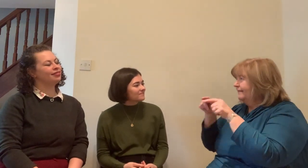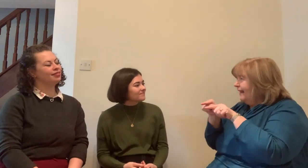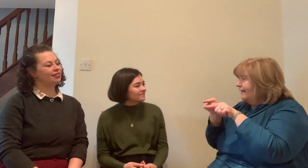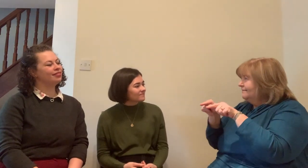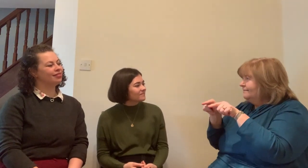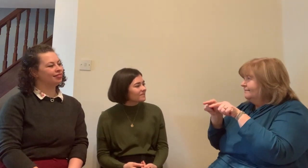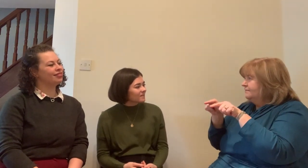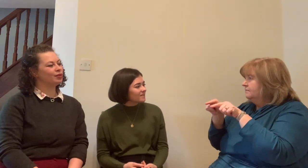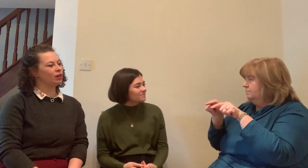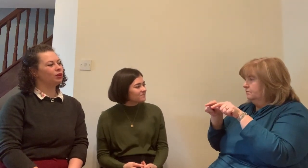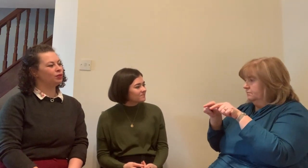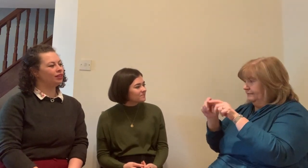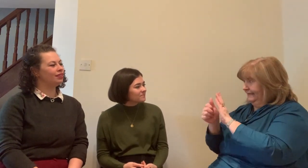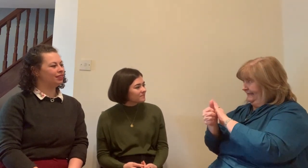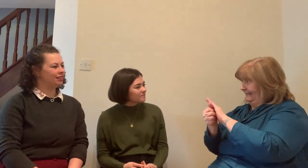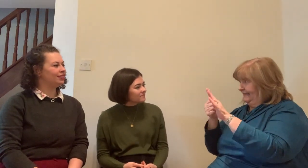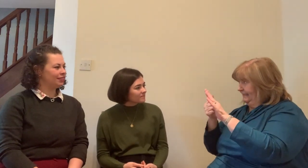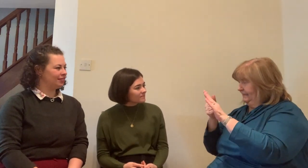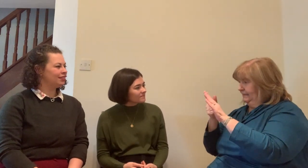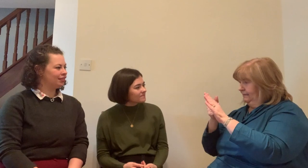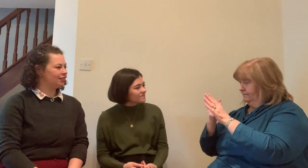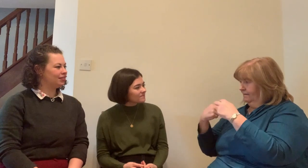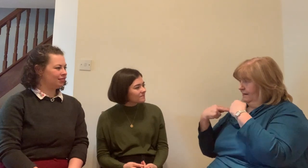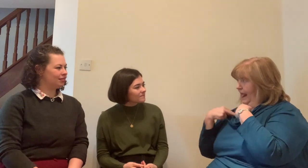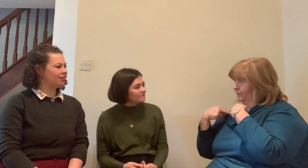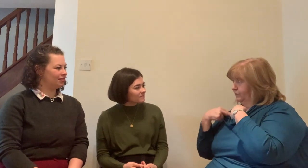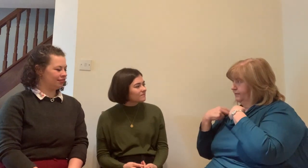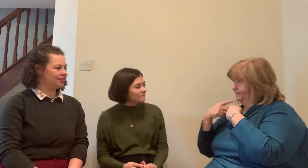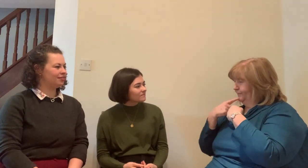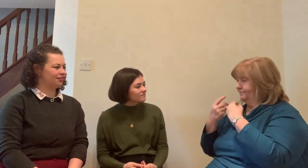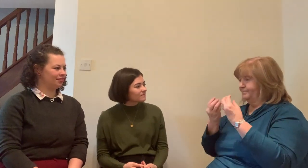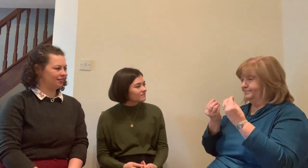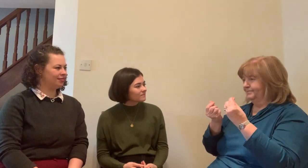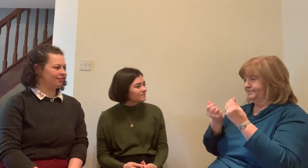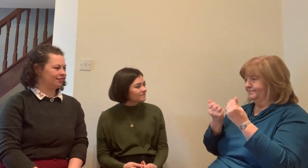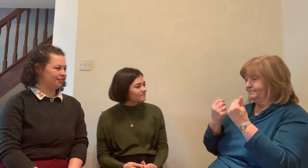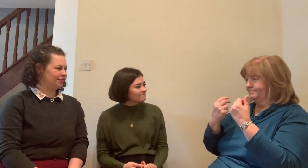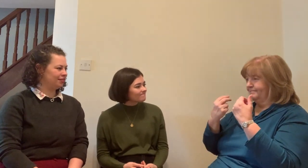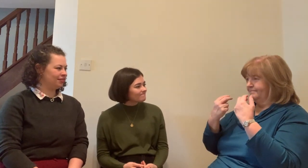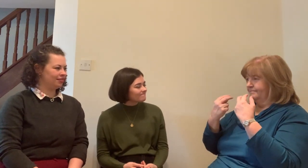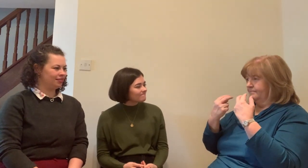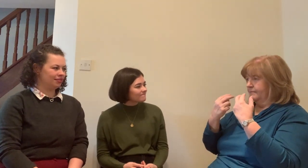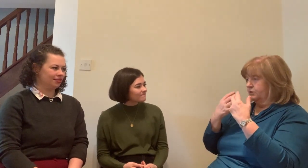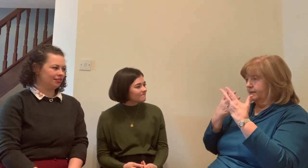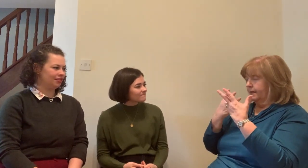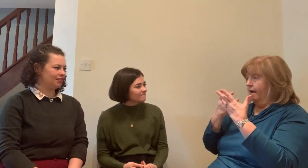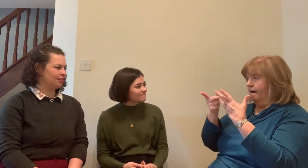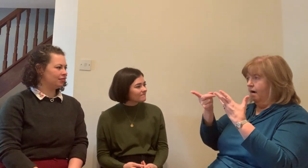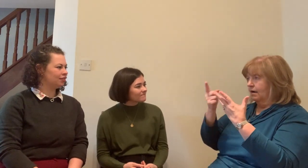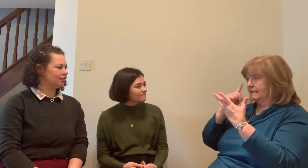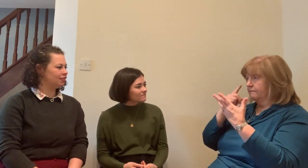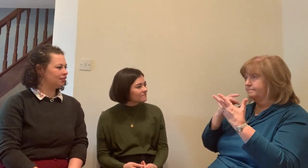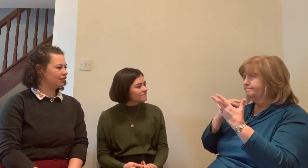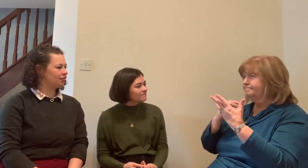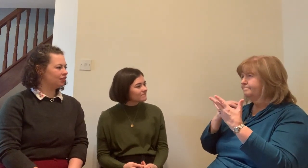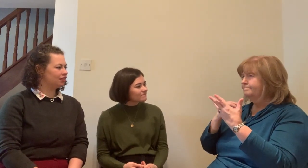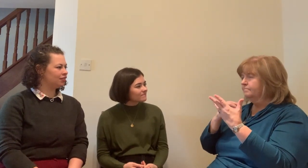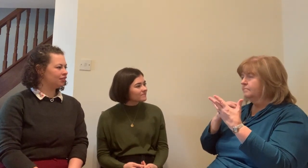language in a very visual way or potentially people who move to Ireland and they need to